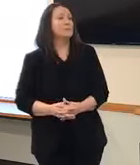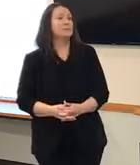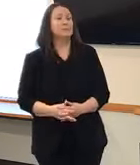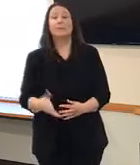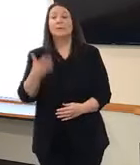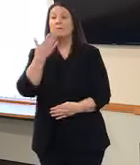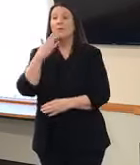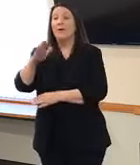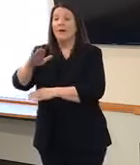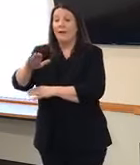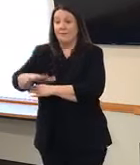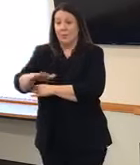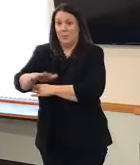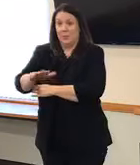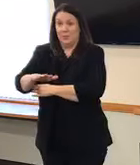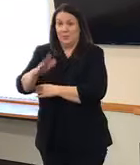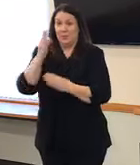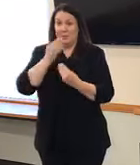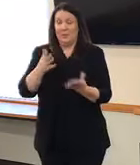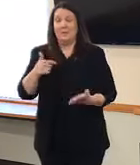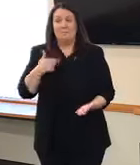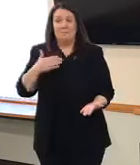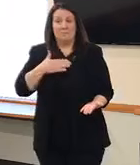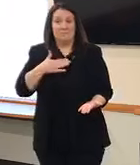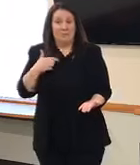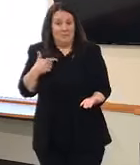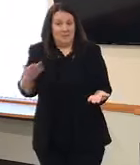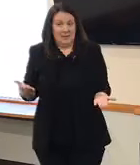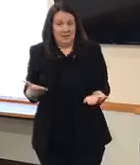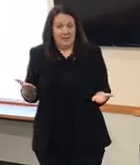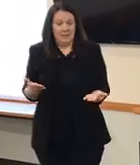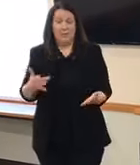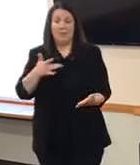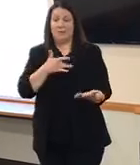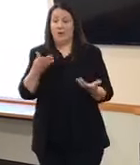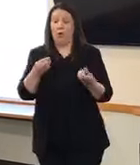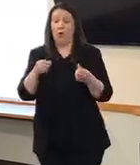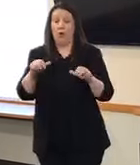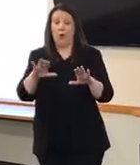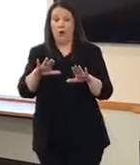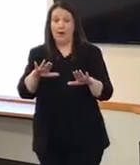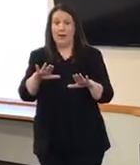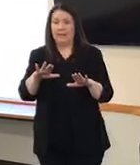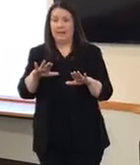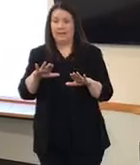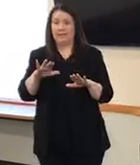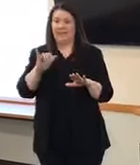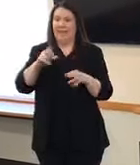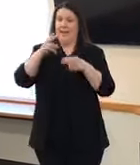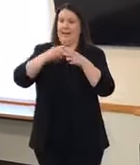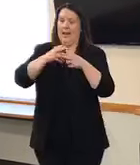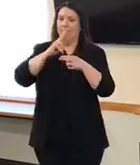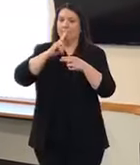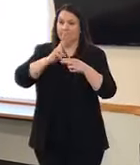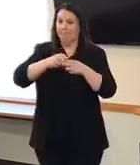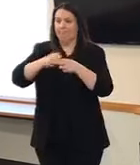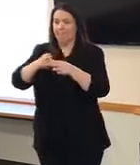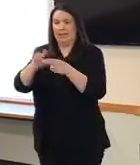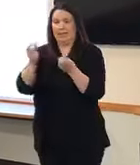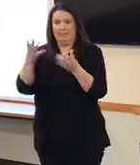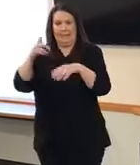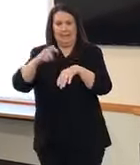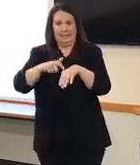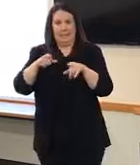Good afternoon, everyone. I'm pleased to be here. Heartland has been mentioned several times over the course of